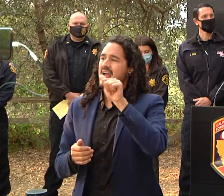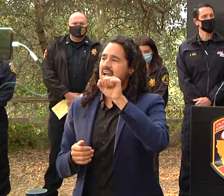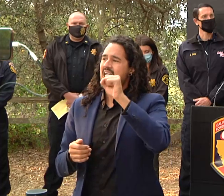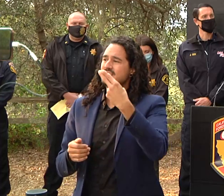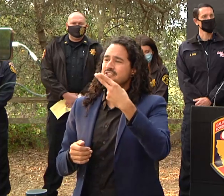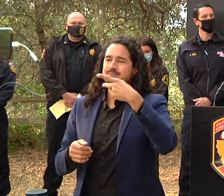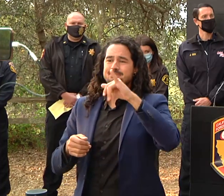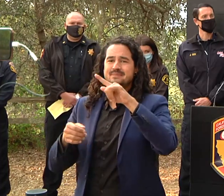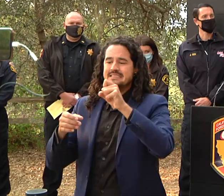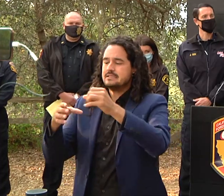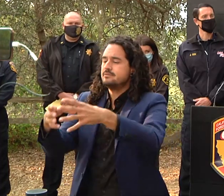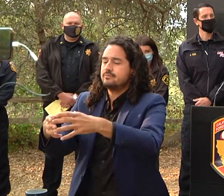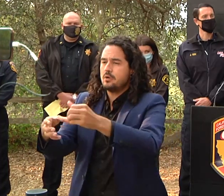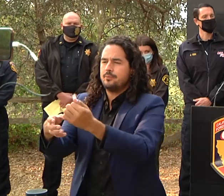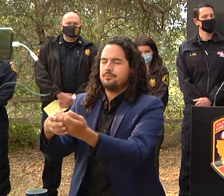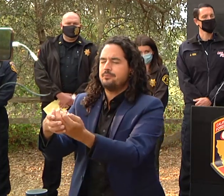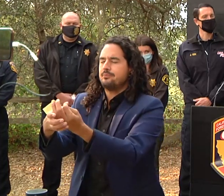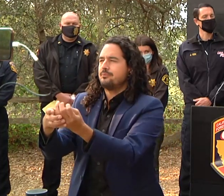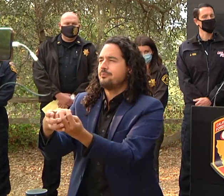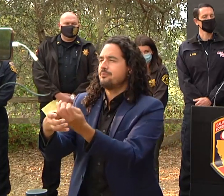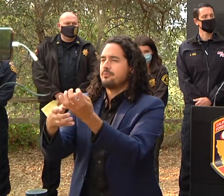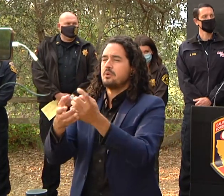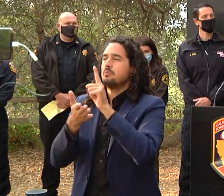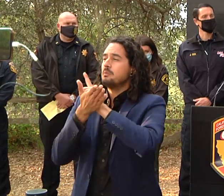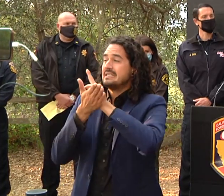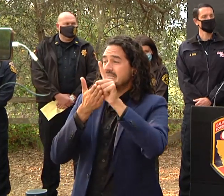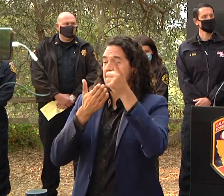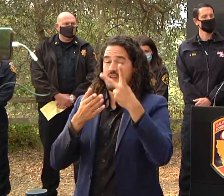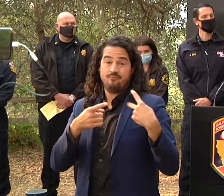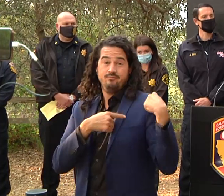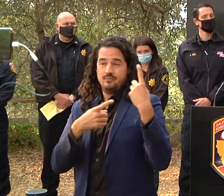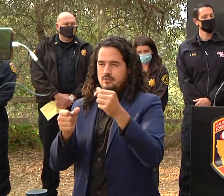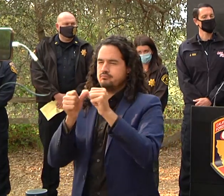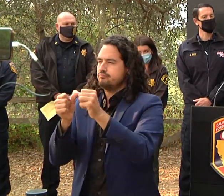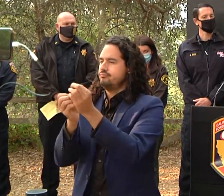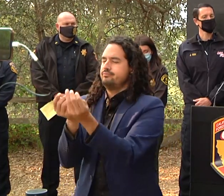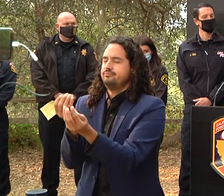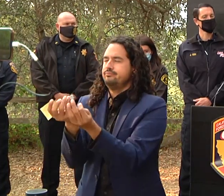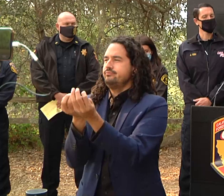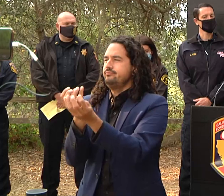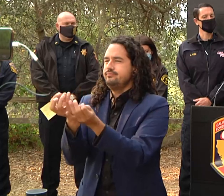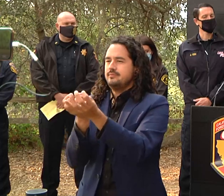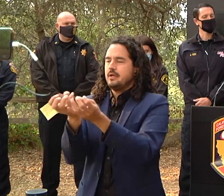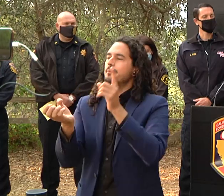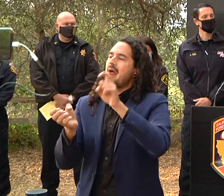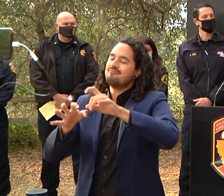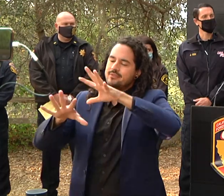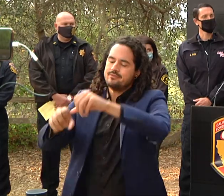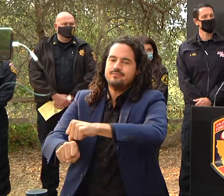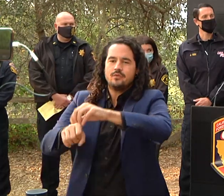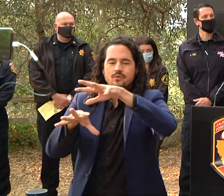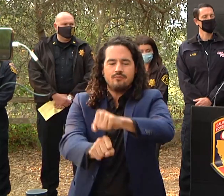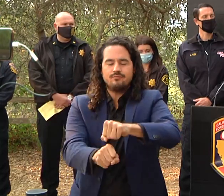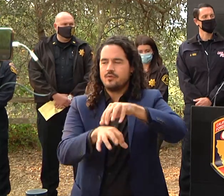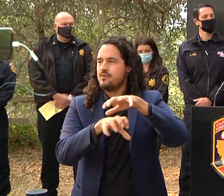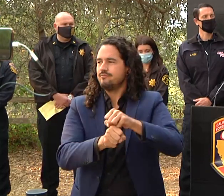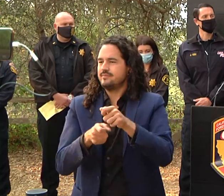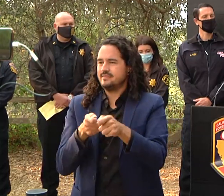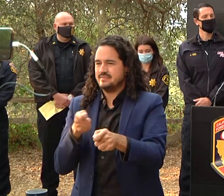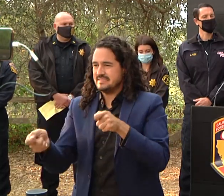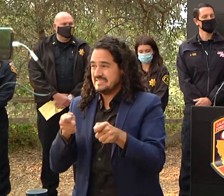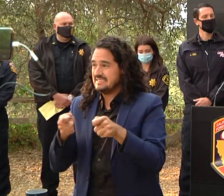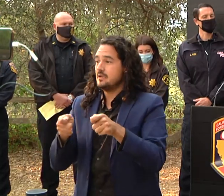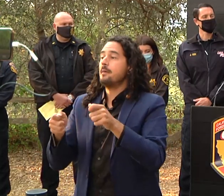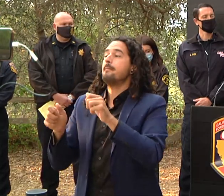a half or so and again we're trying to render those safe so that when we do move the population back in that it's as safe as it possibly can be